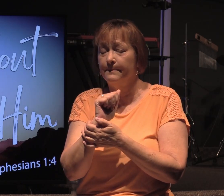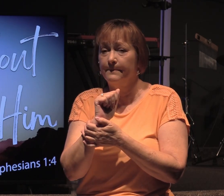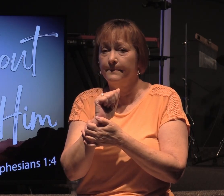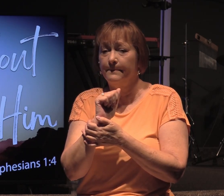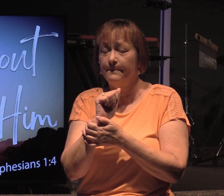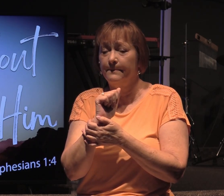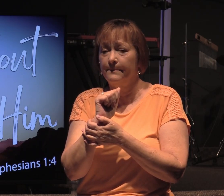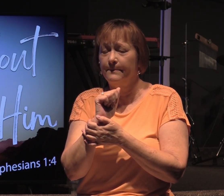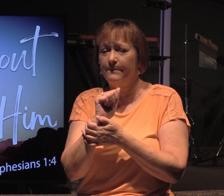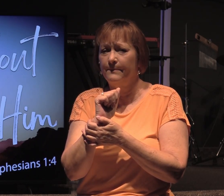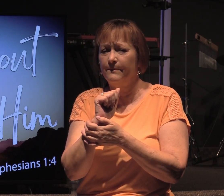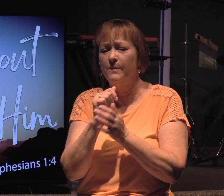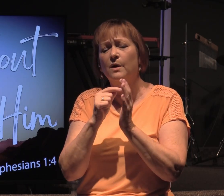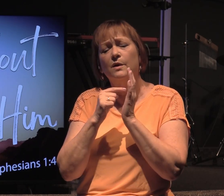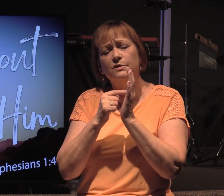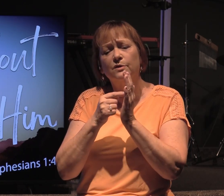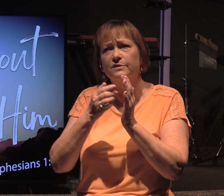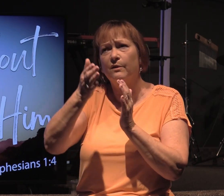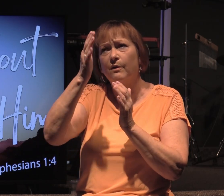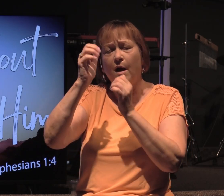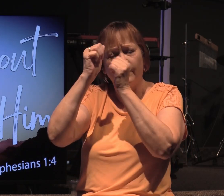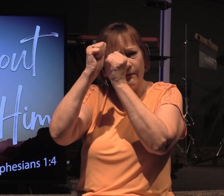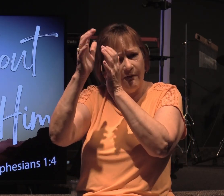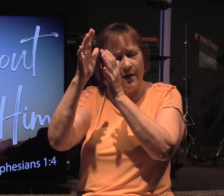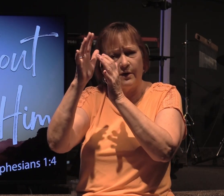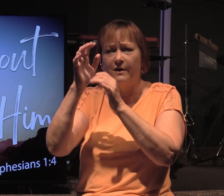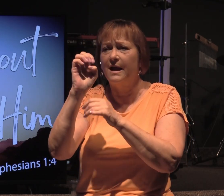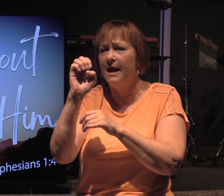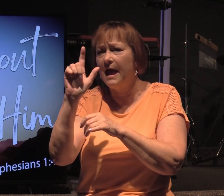it refers to God the Father, El,